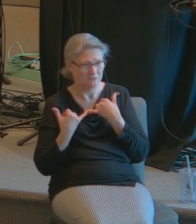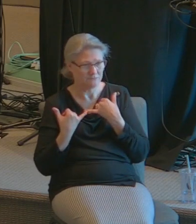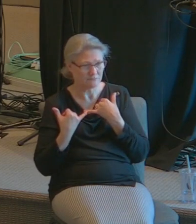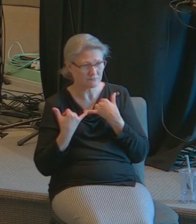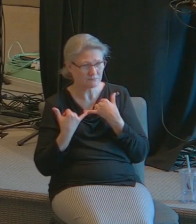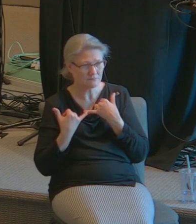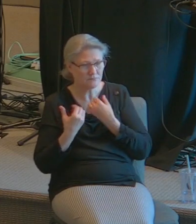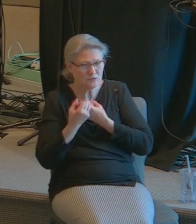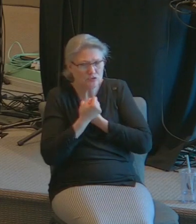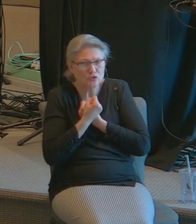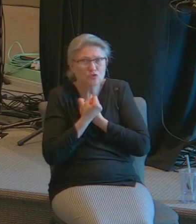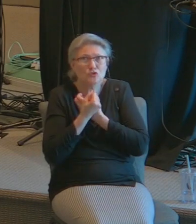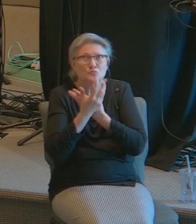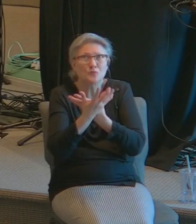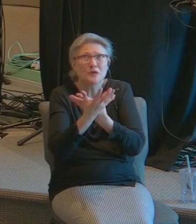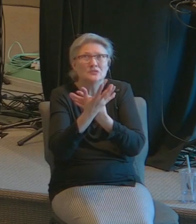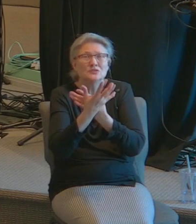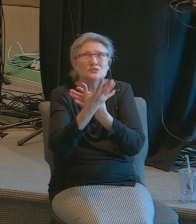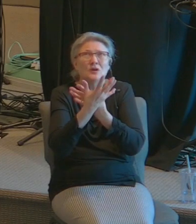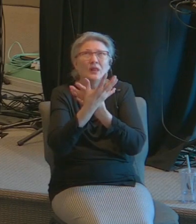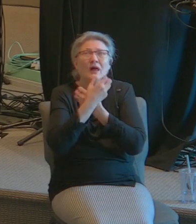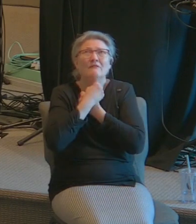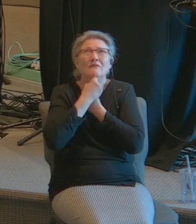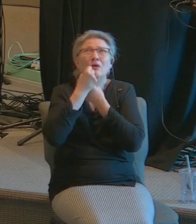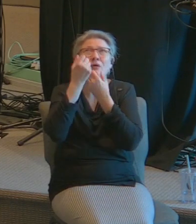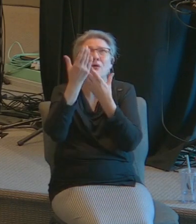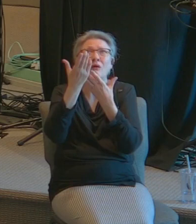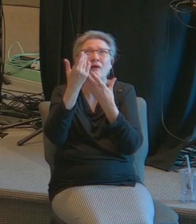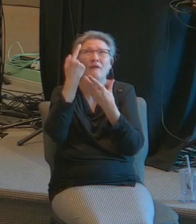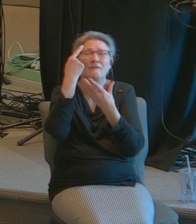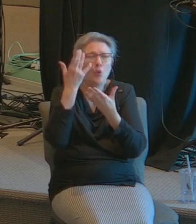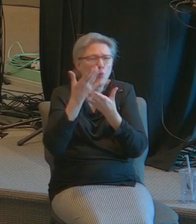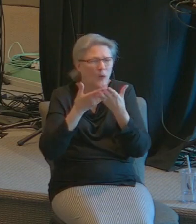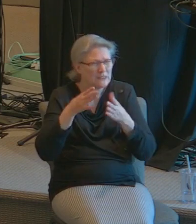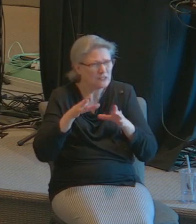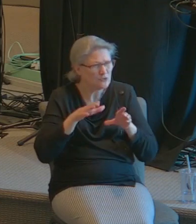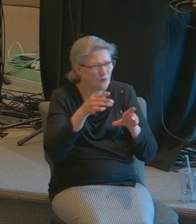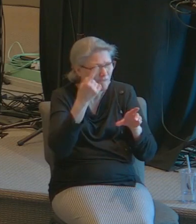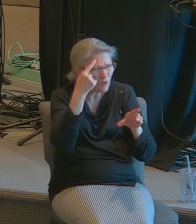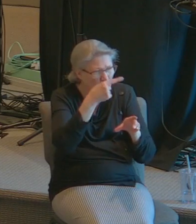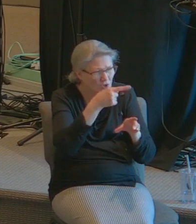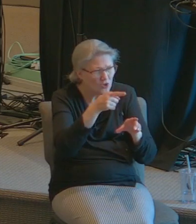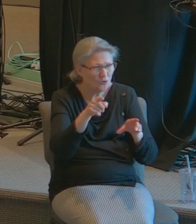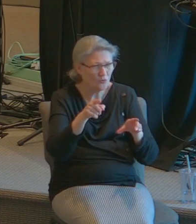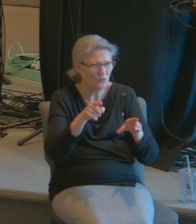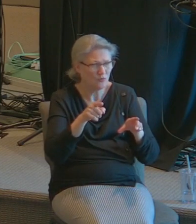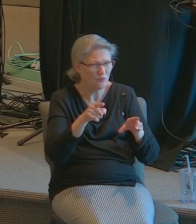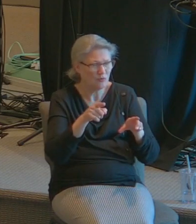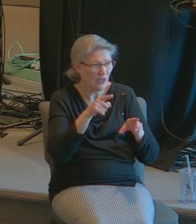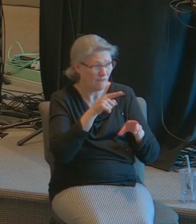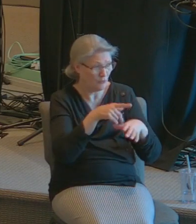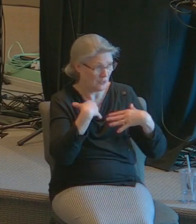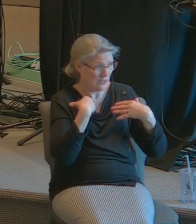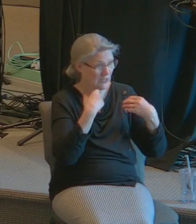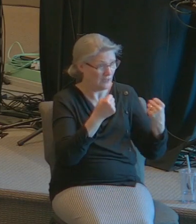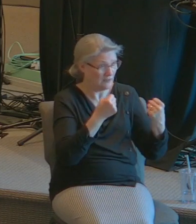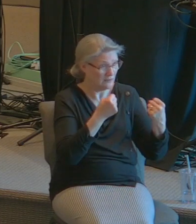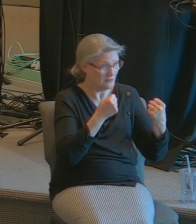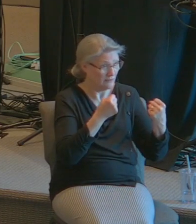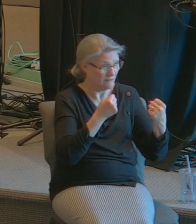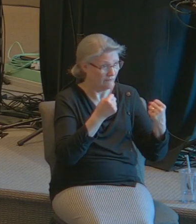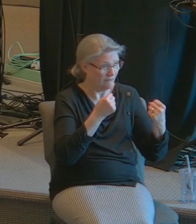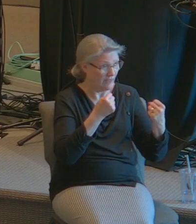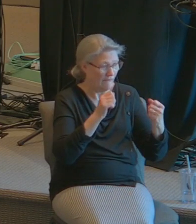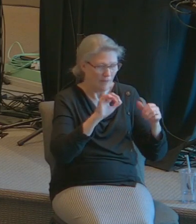to express your love for him for what he has done for you have you been healed of any